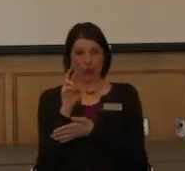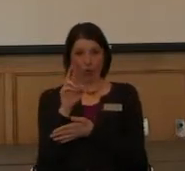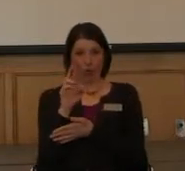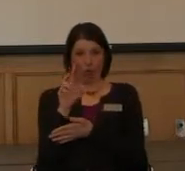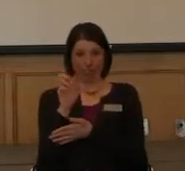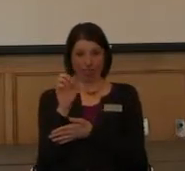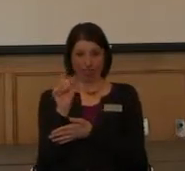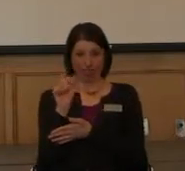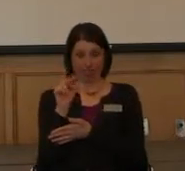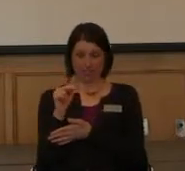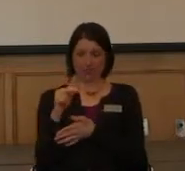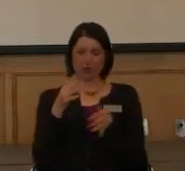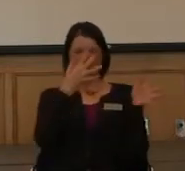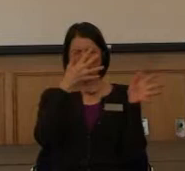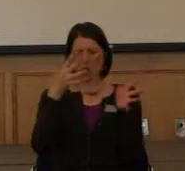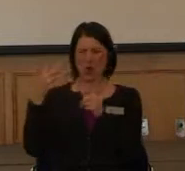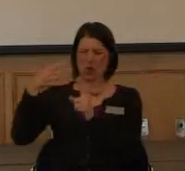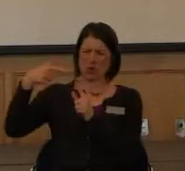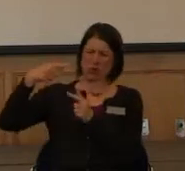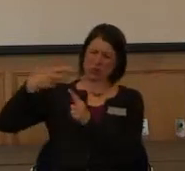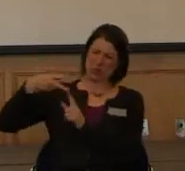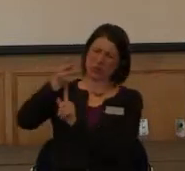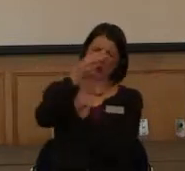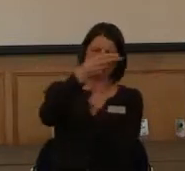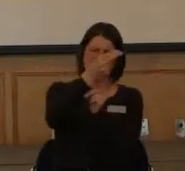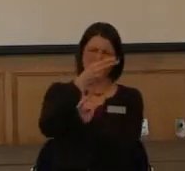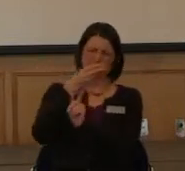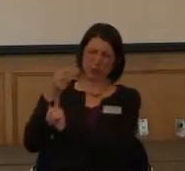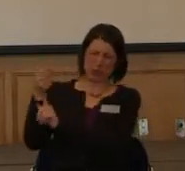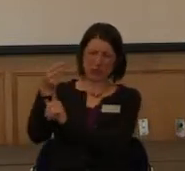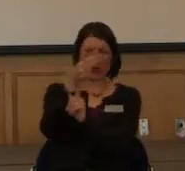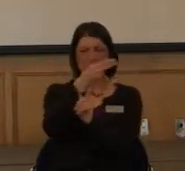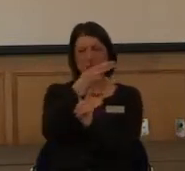shutting into the Gulf. And I'm like, I don't have a car.